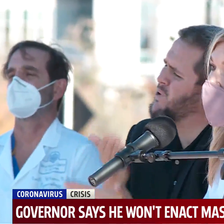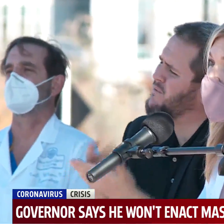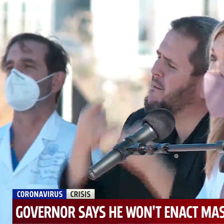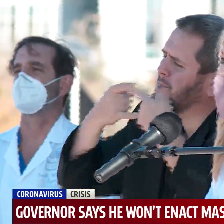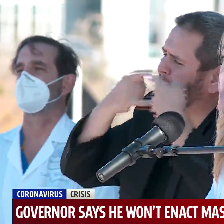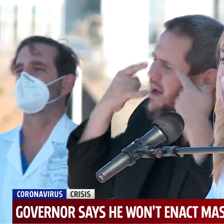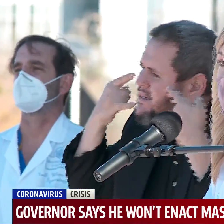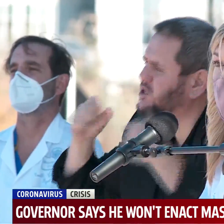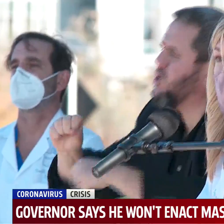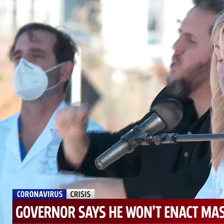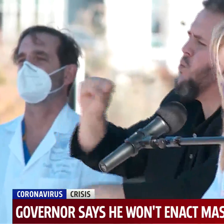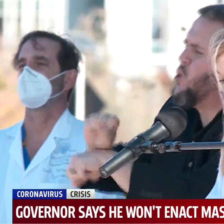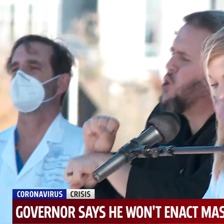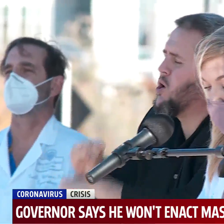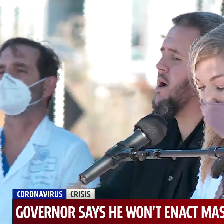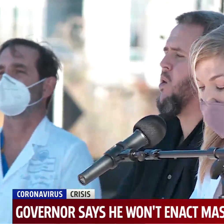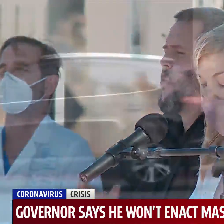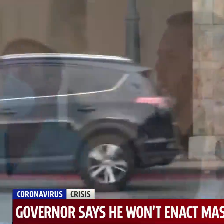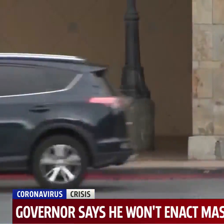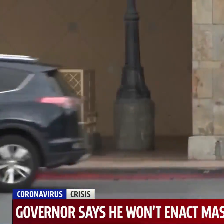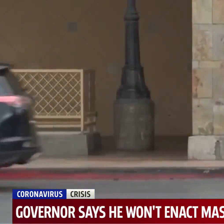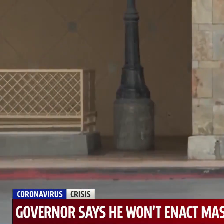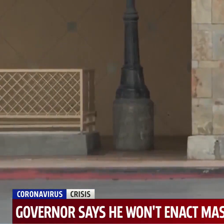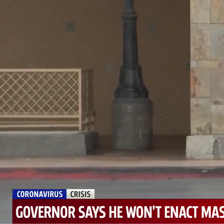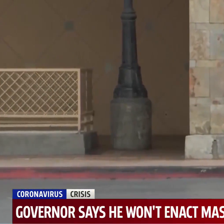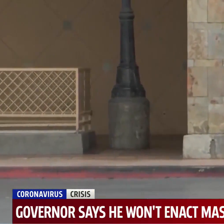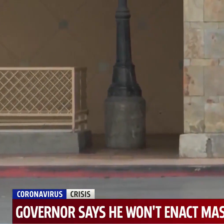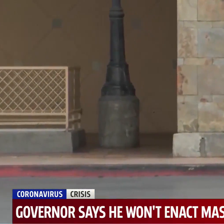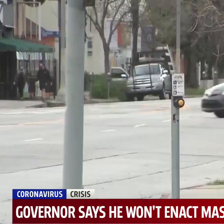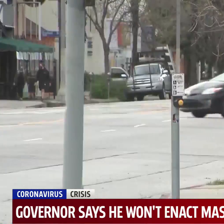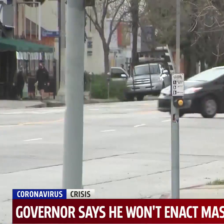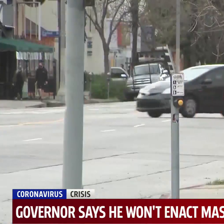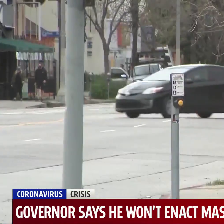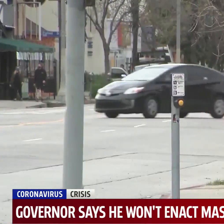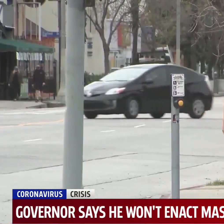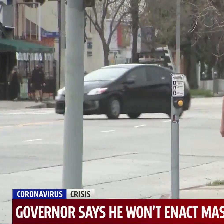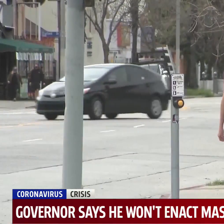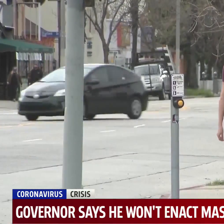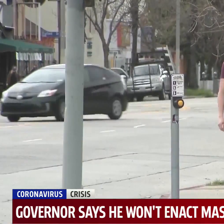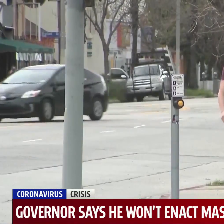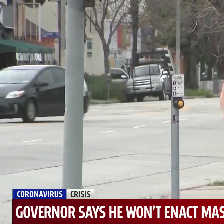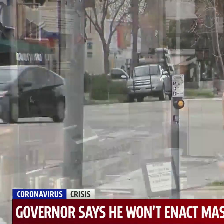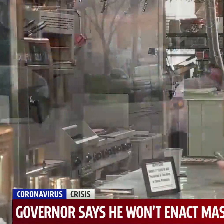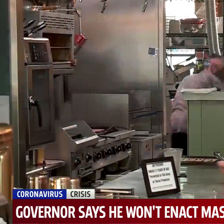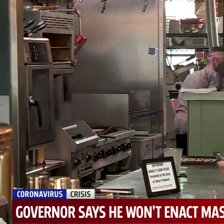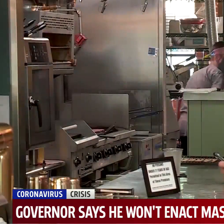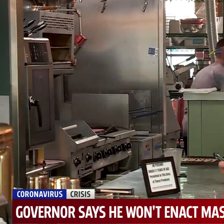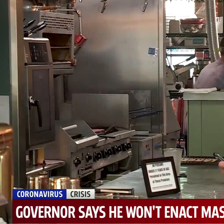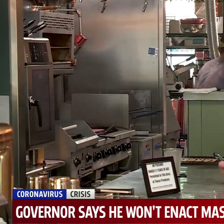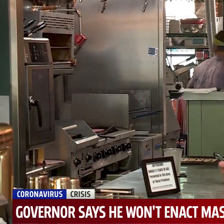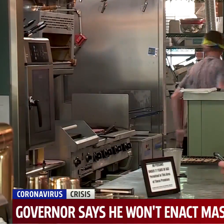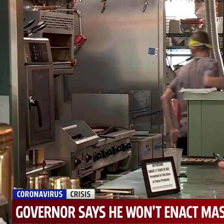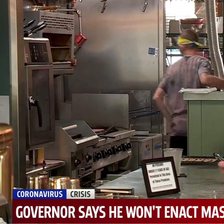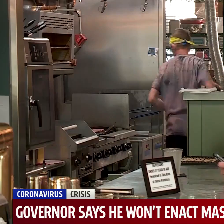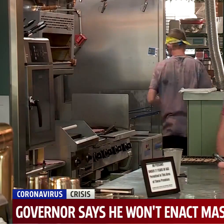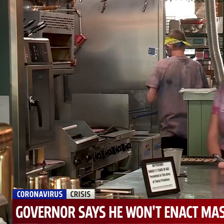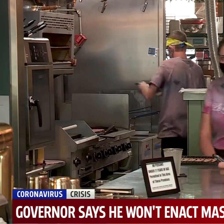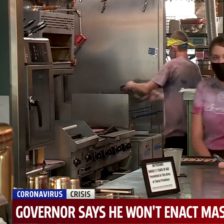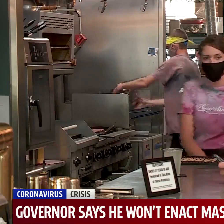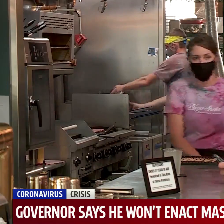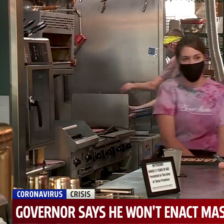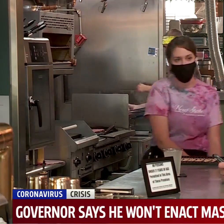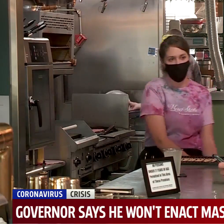Well, Dr. Watson also going on to say preventing a COVID case keeps that bed open for a cancer, a heart patient, a traffic accident